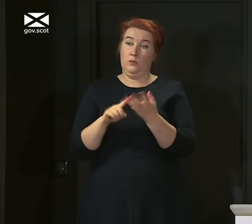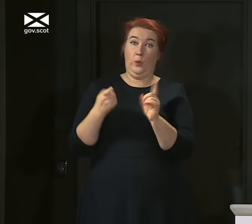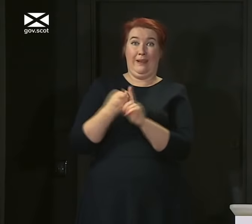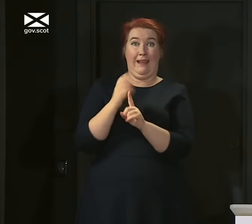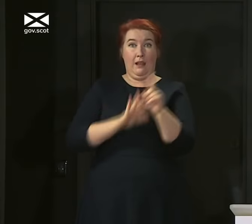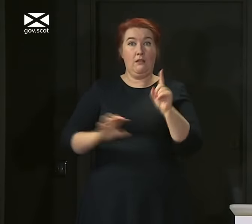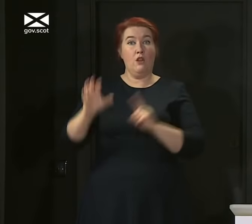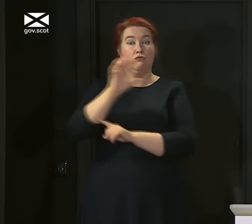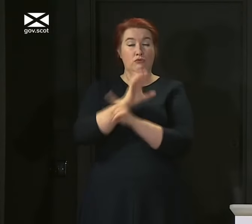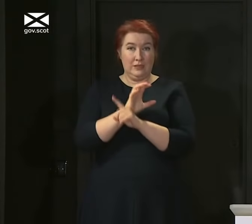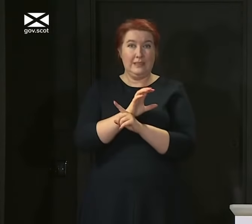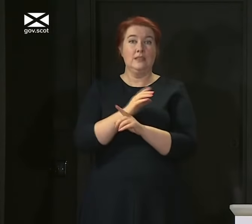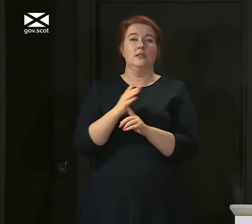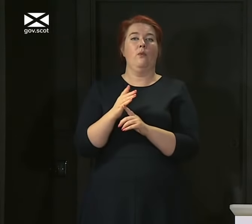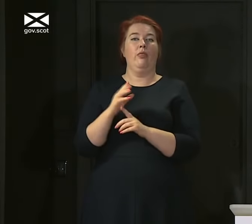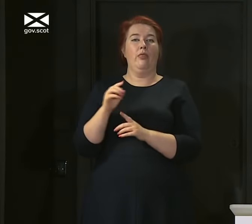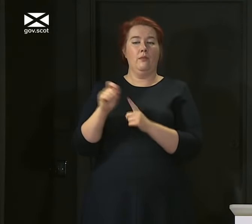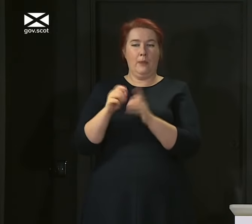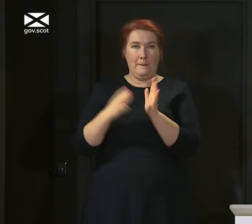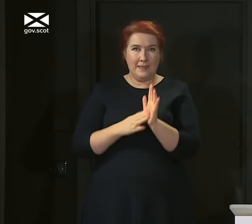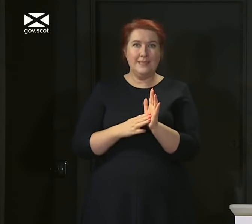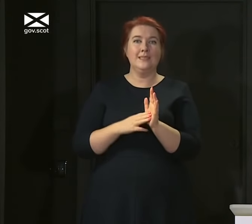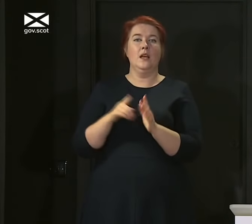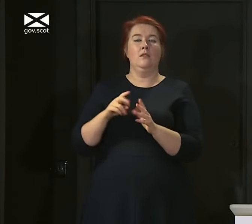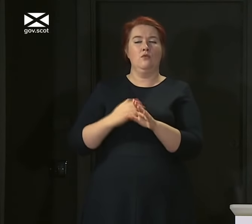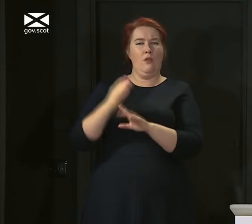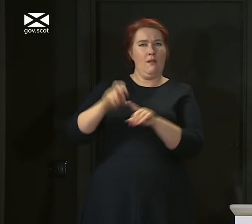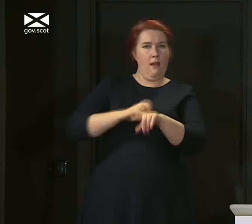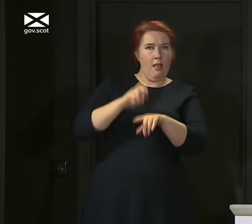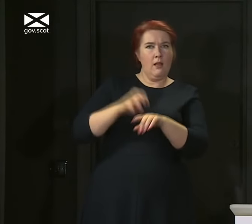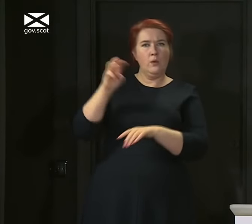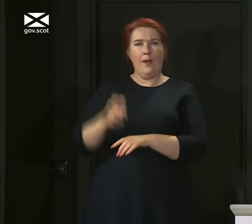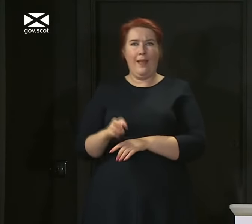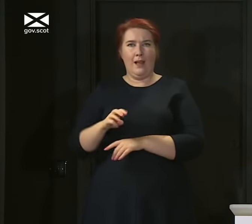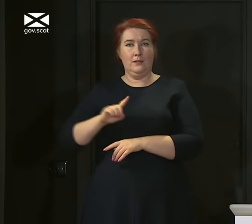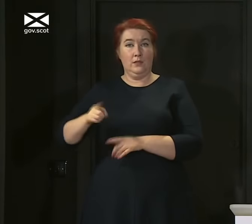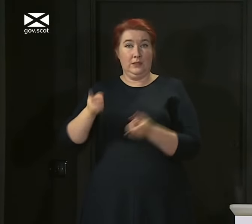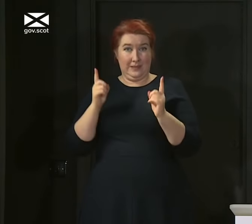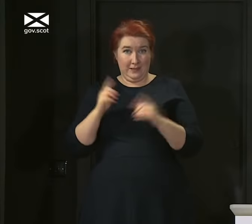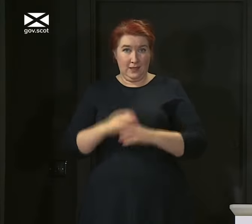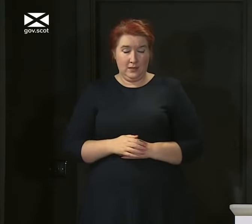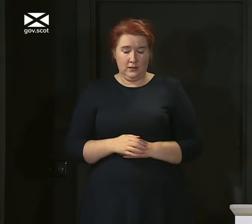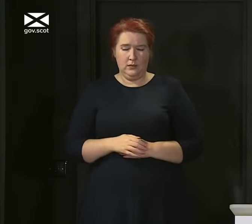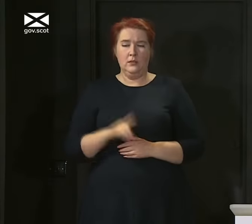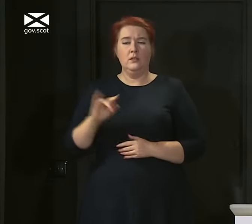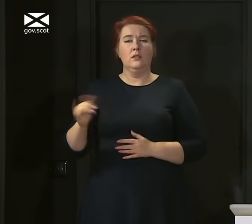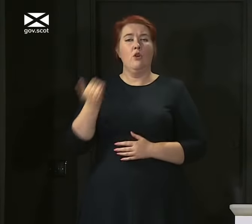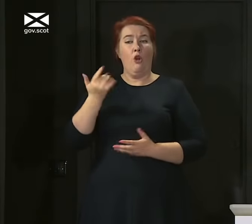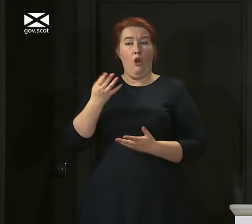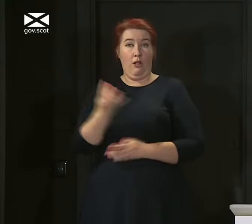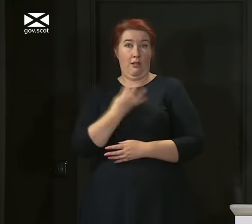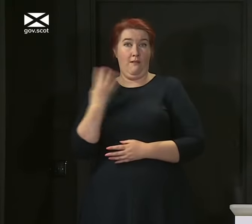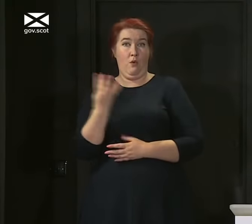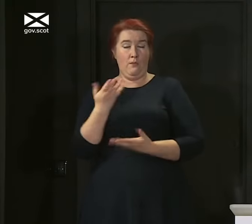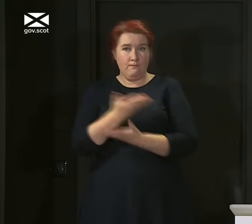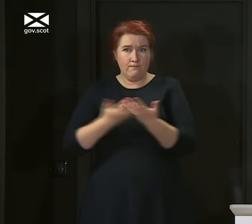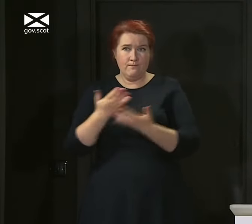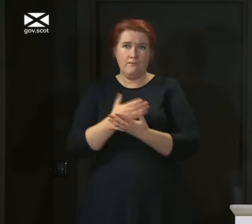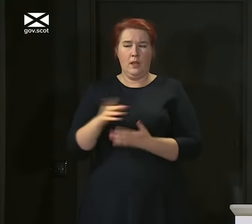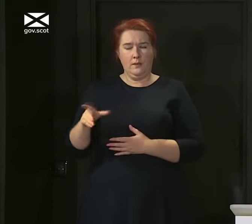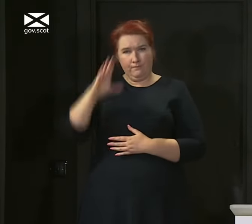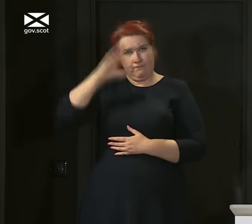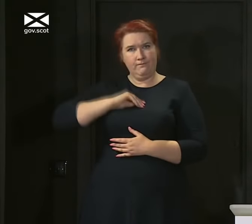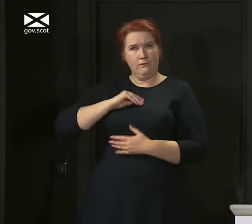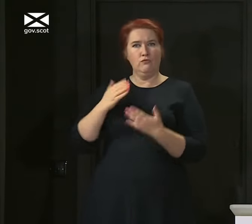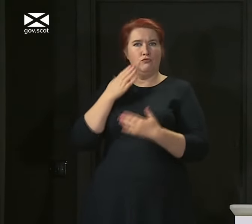Wales and the First and Deputy First Ministers of Northern Ireland. In that call, the Prime Minister updated us on recent developments in the